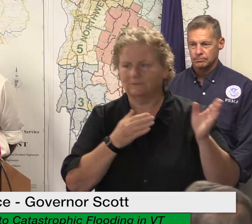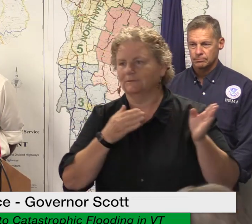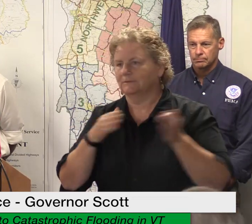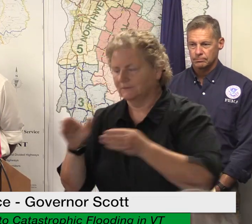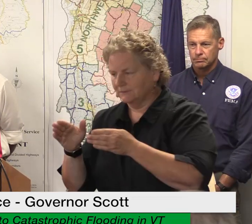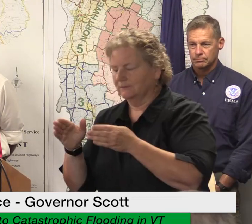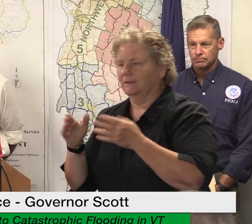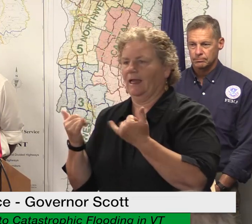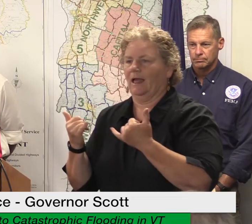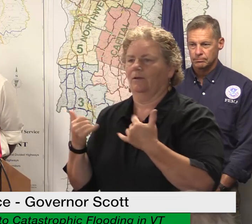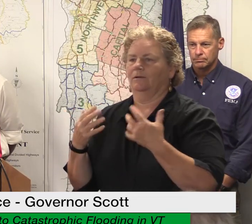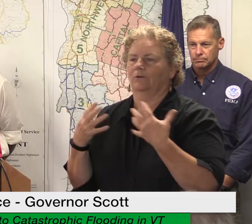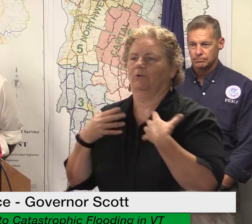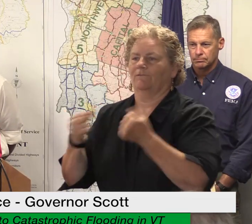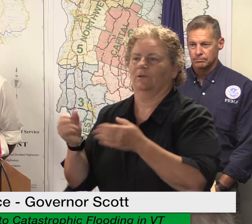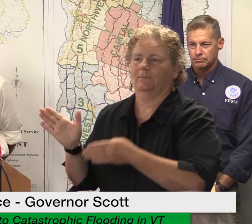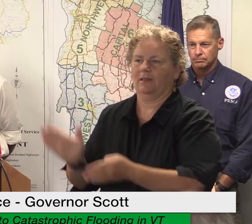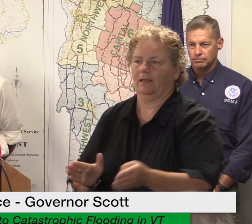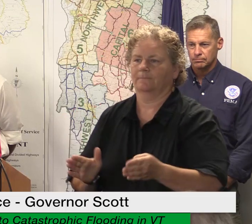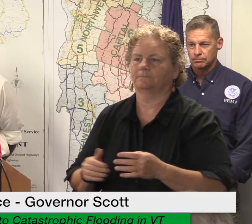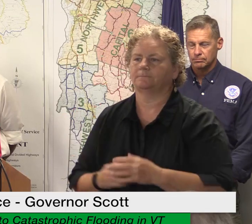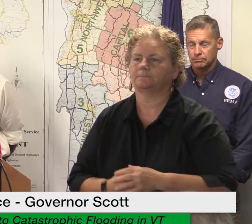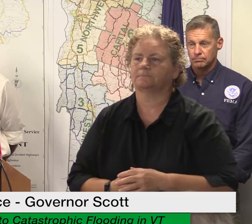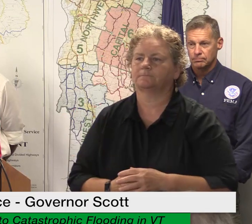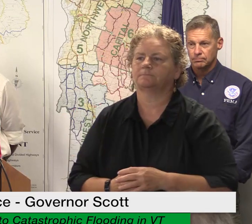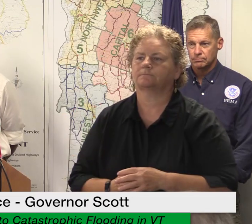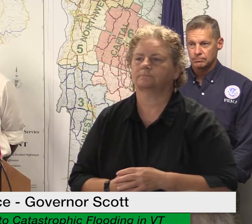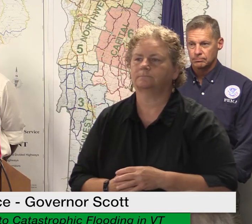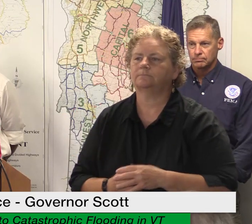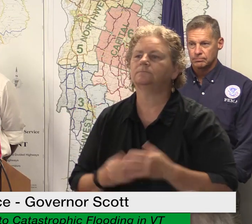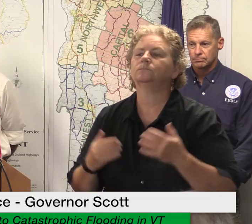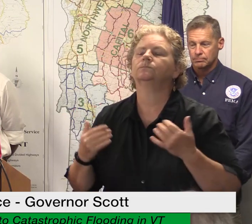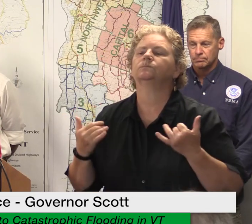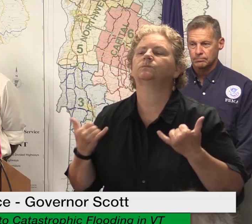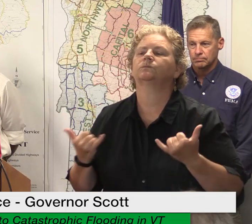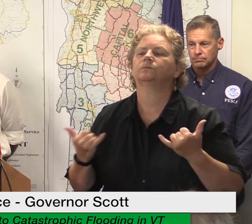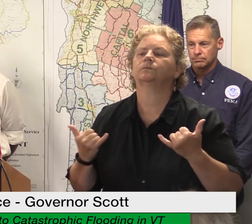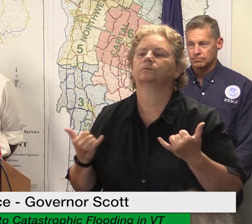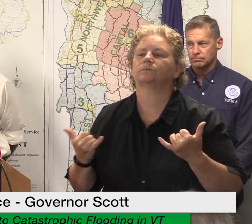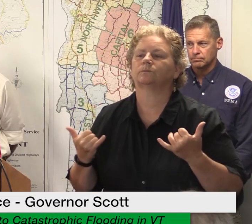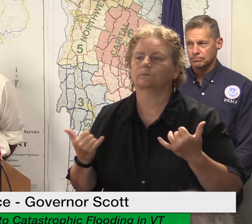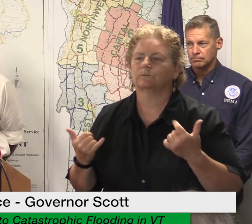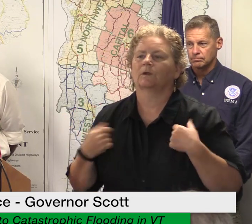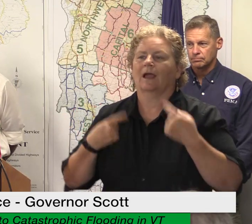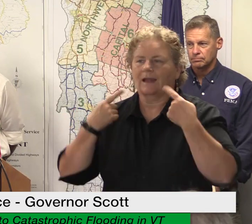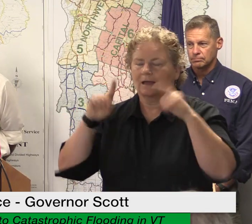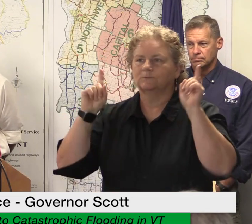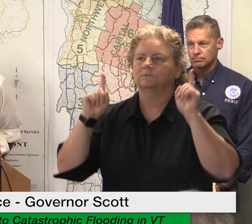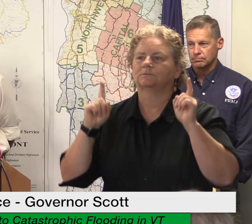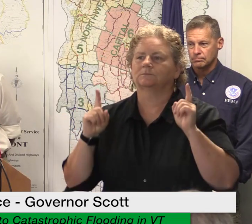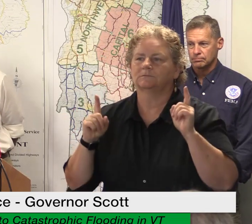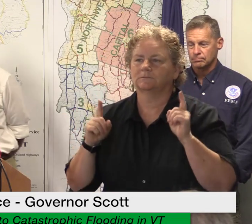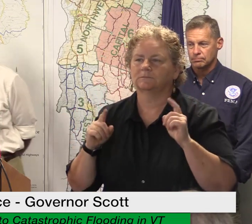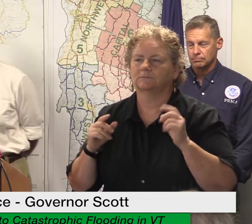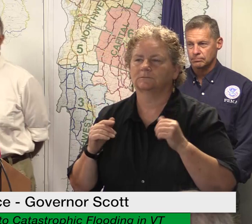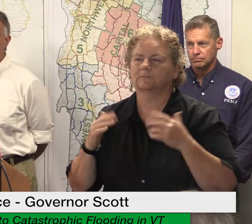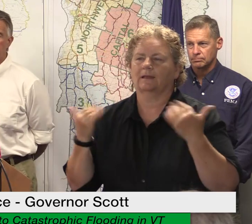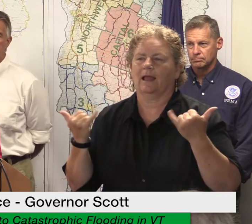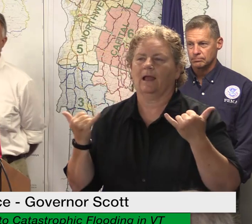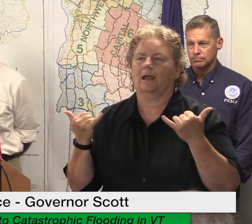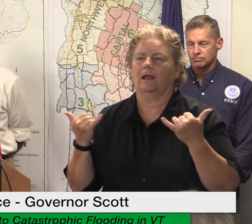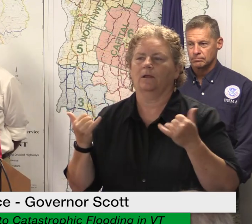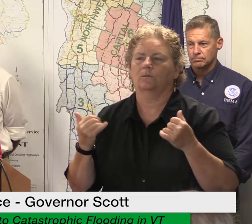of grants today we're pleased to announce that we are working to stand up a business assistance grant